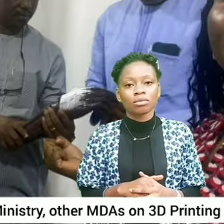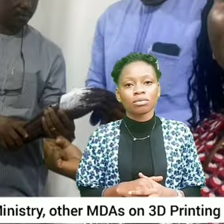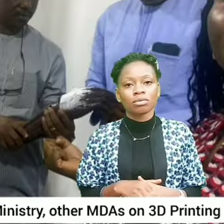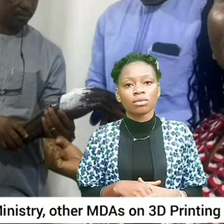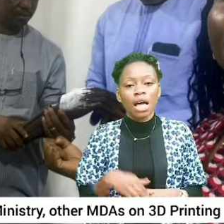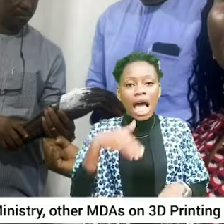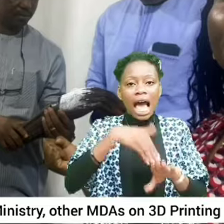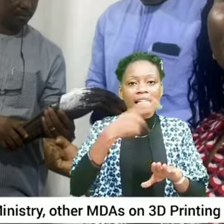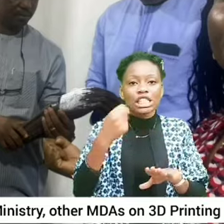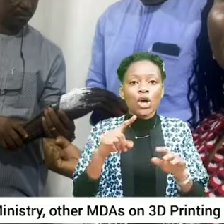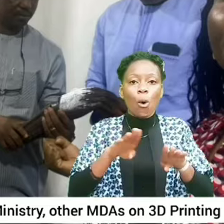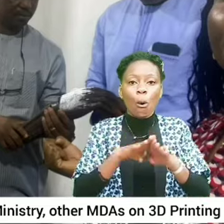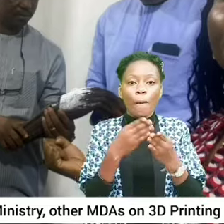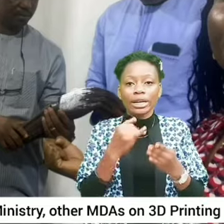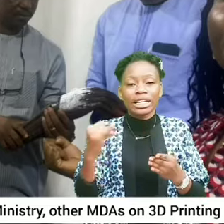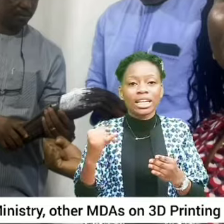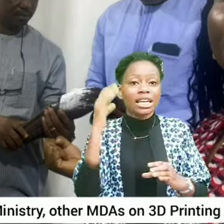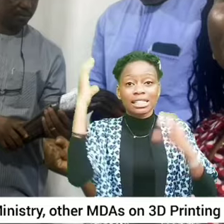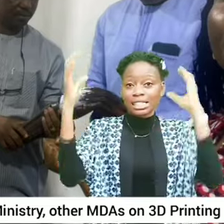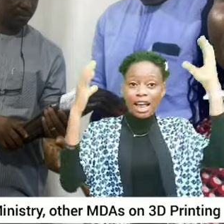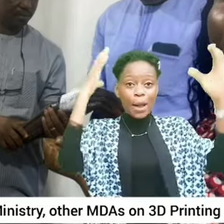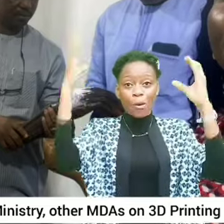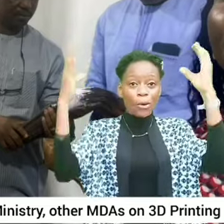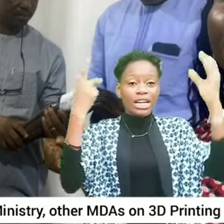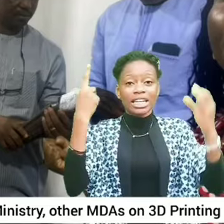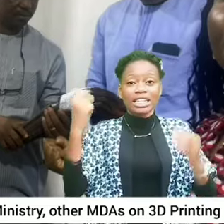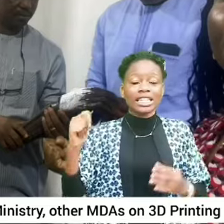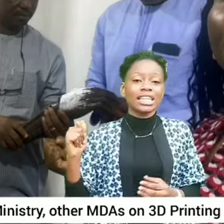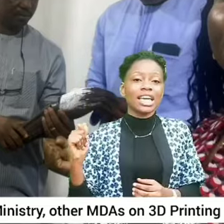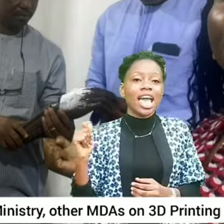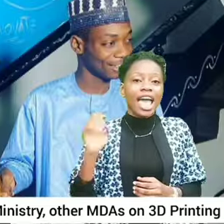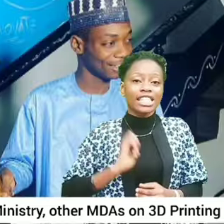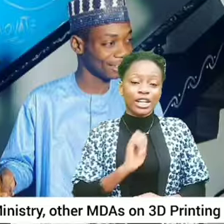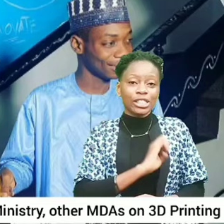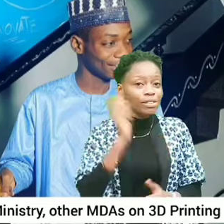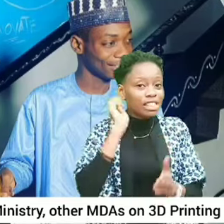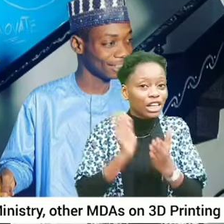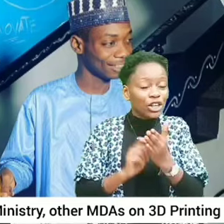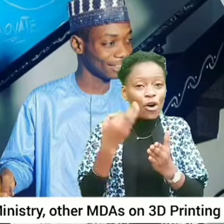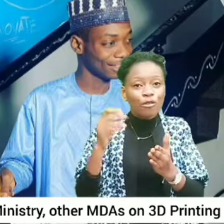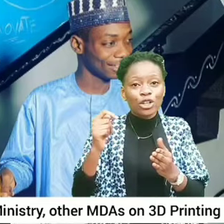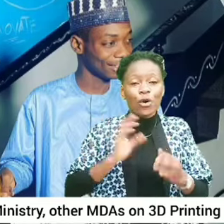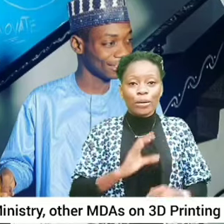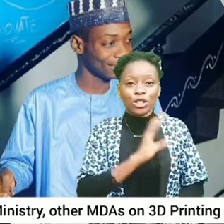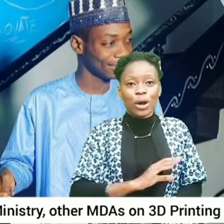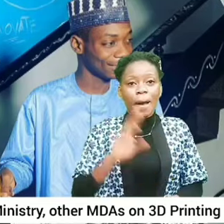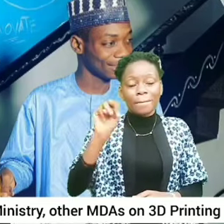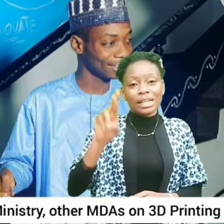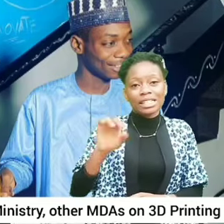At the opening ceremony, the Executive Secretary of the Commission, Mr. David